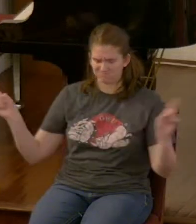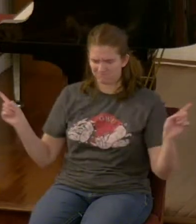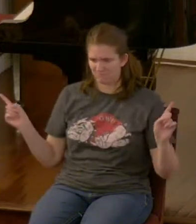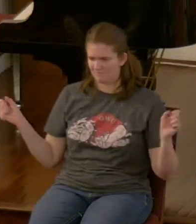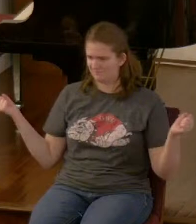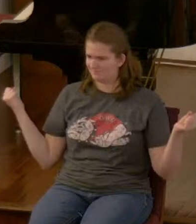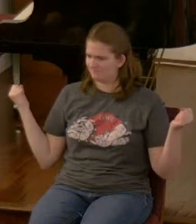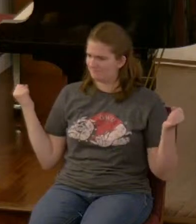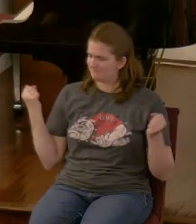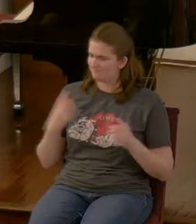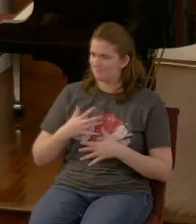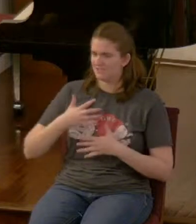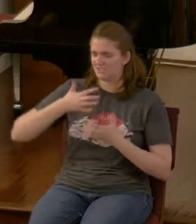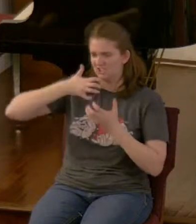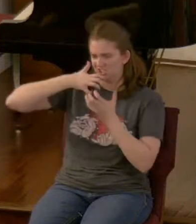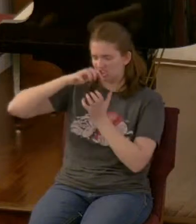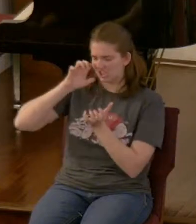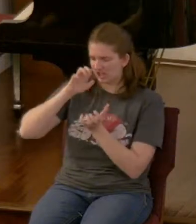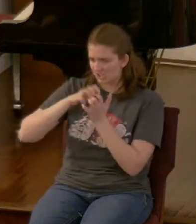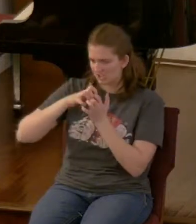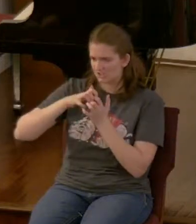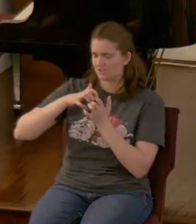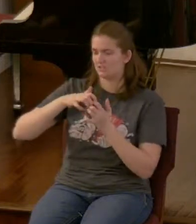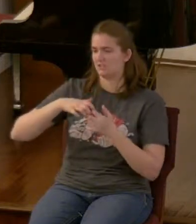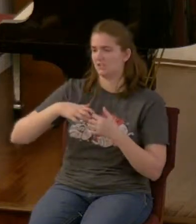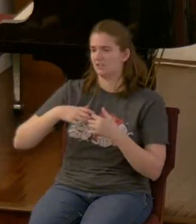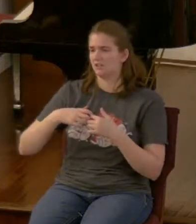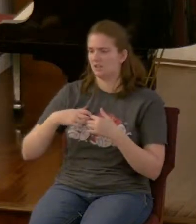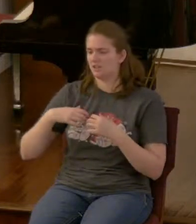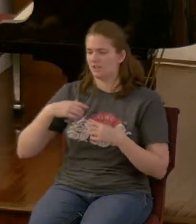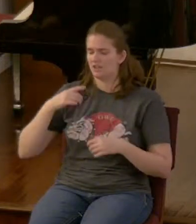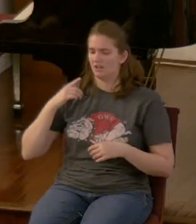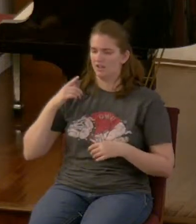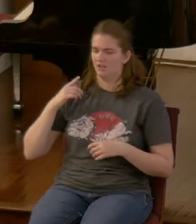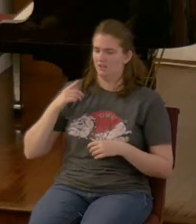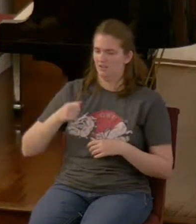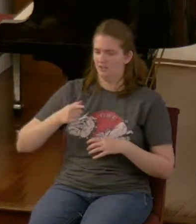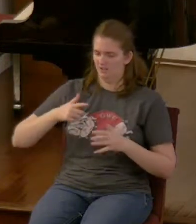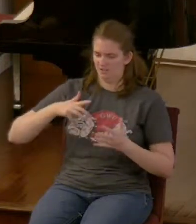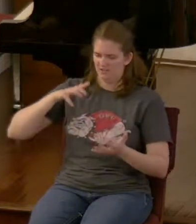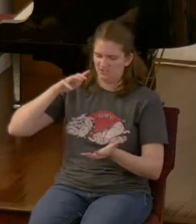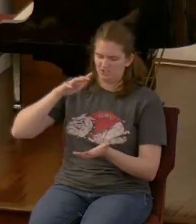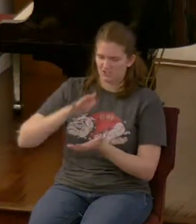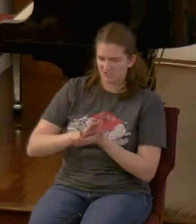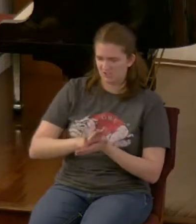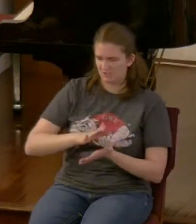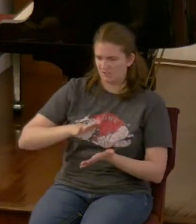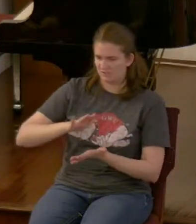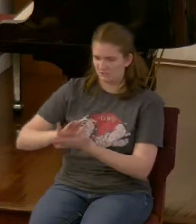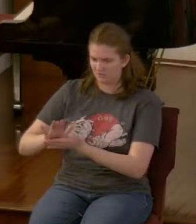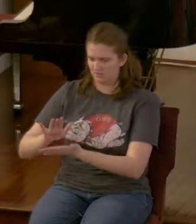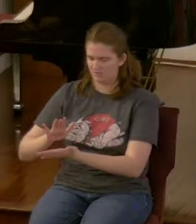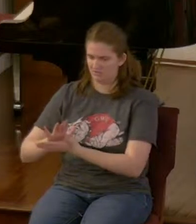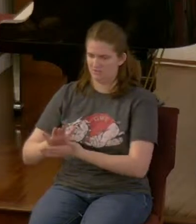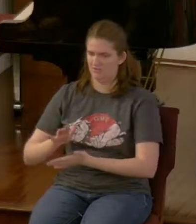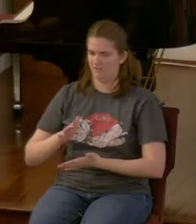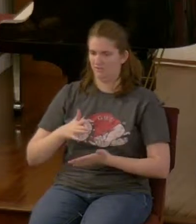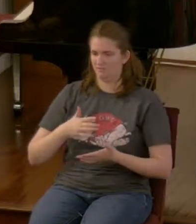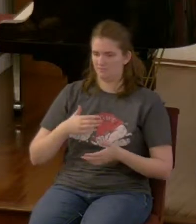with teeth of iron and its claws of bronze and which devoured crushed and trampled down the remainder with its feet